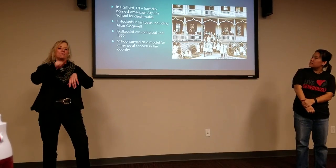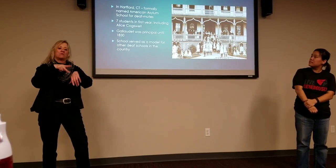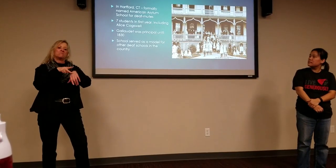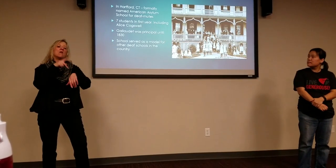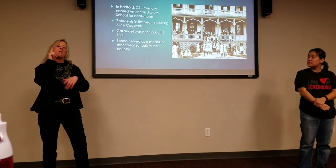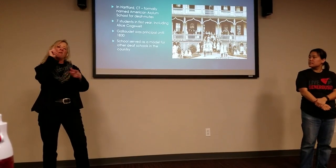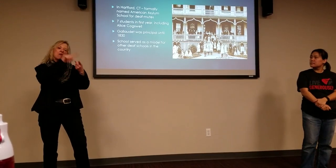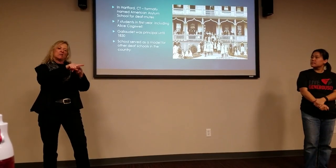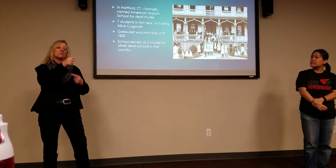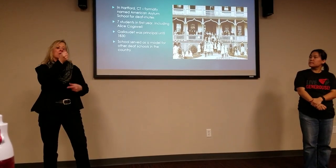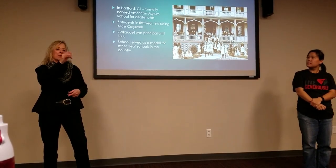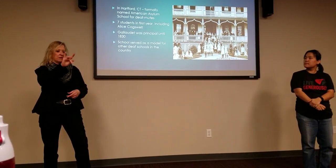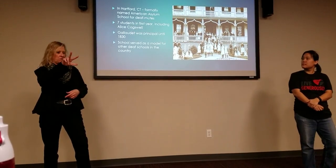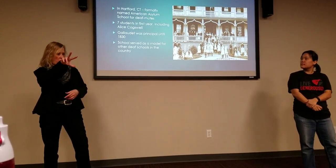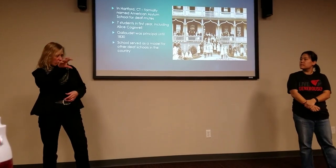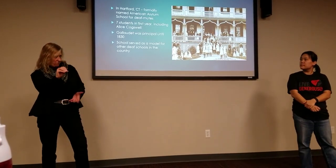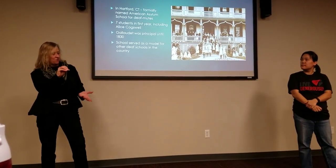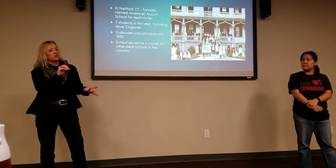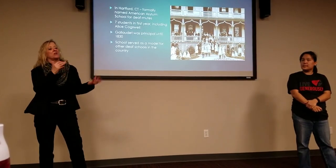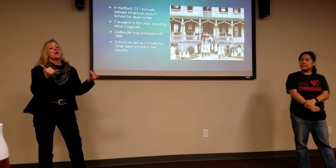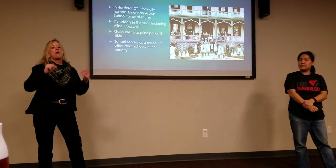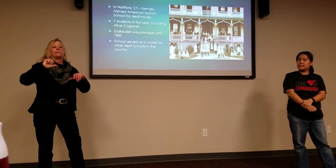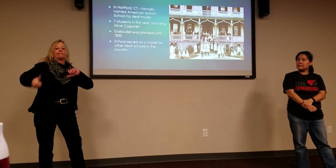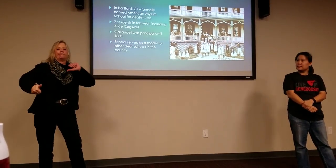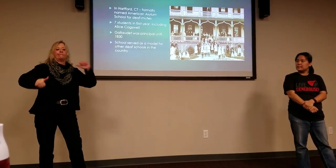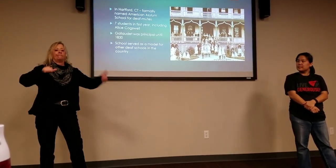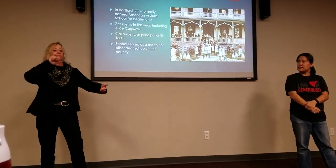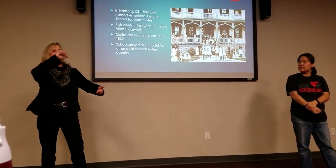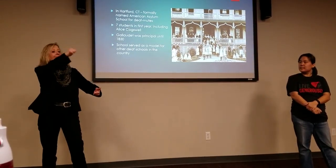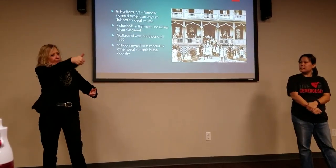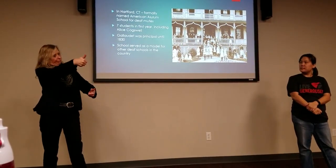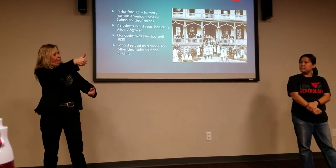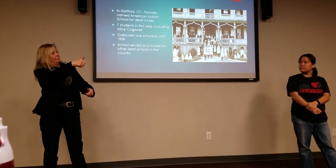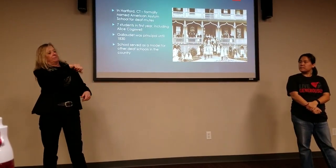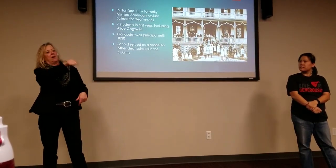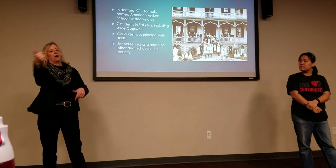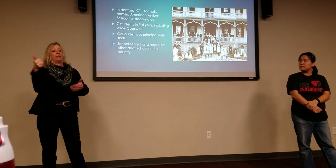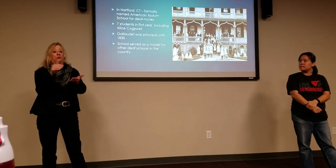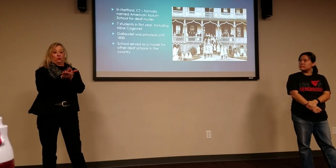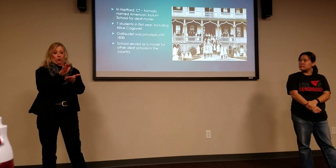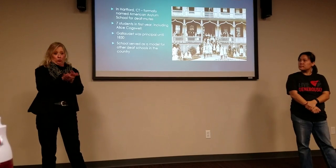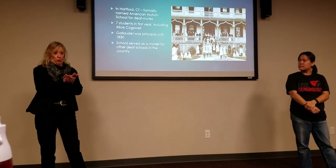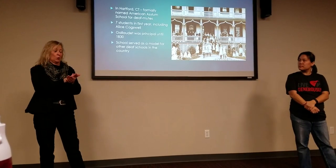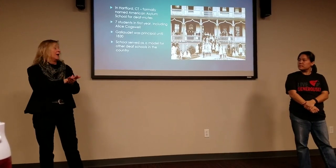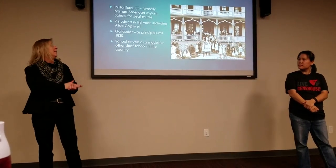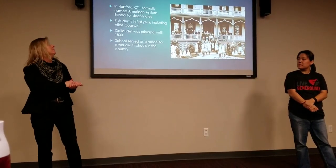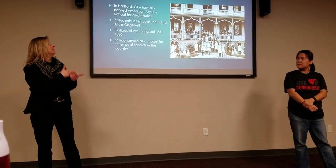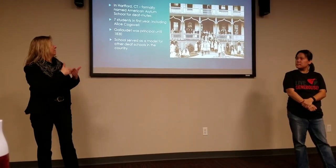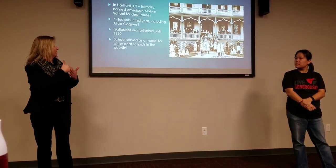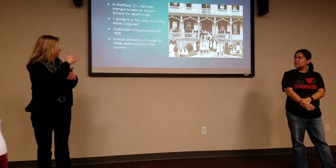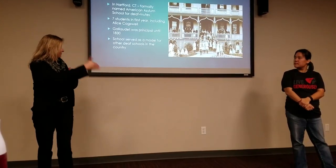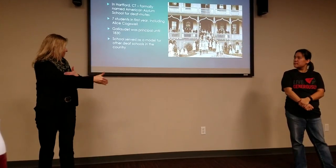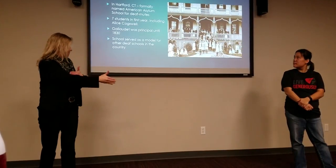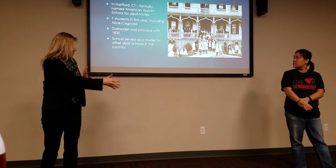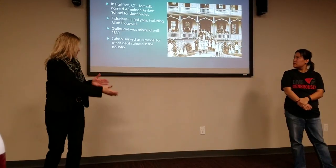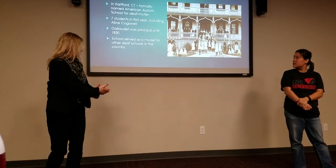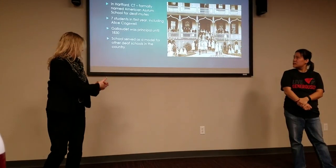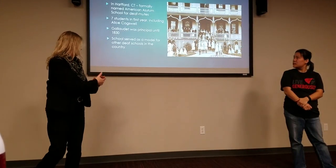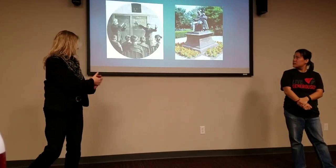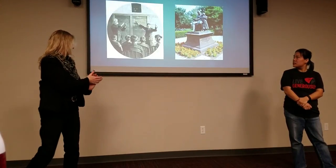Gallaudet was the principal until 1830. At that time, the American School for the Deaf was